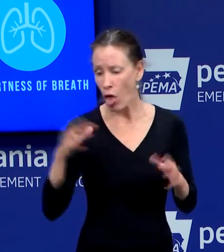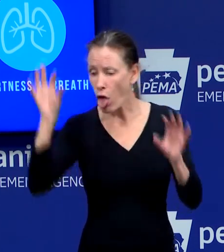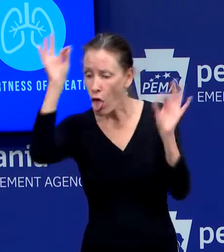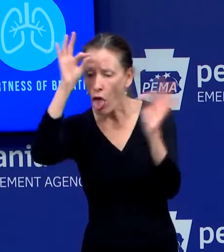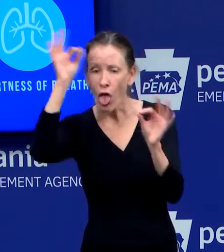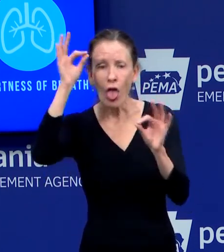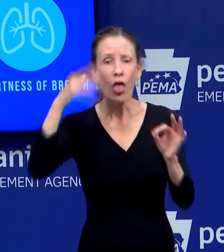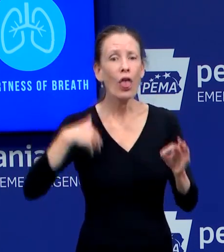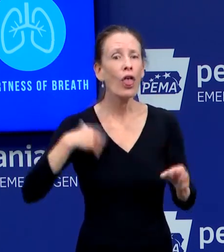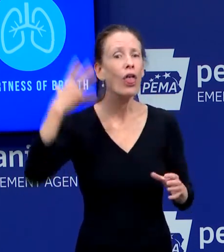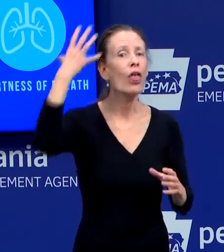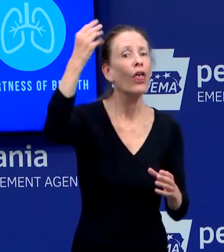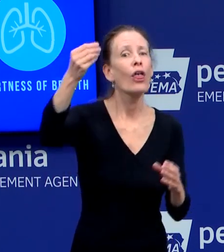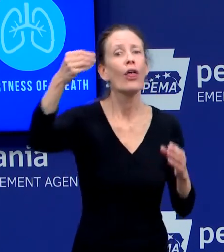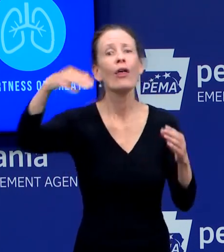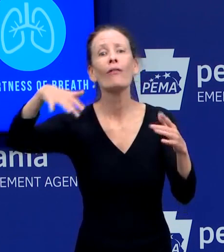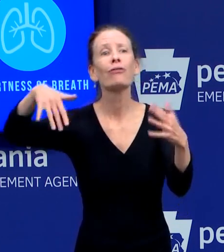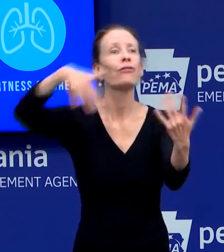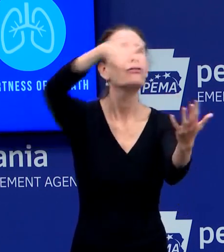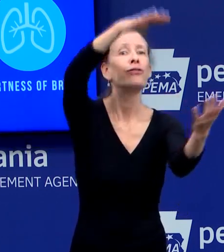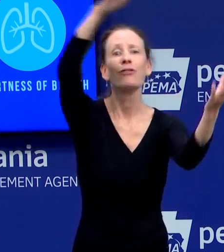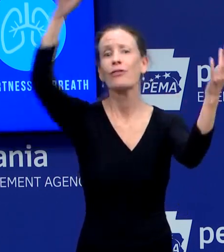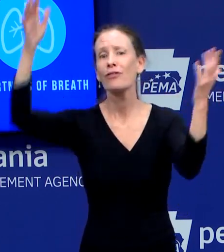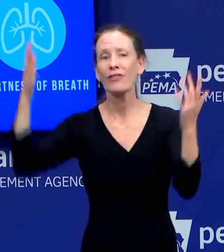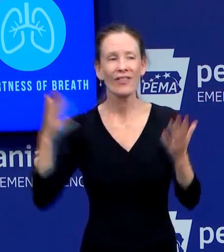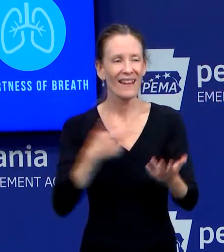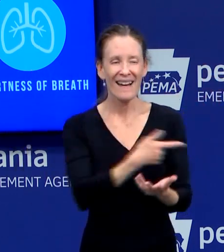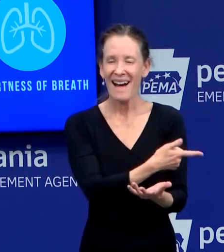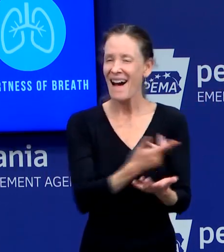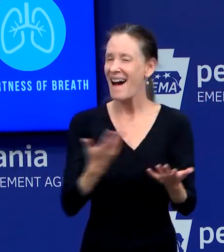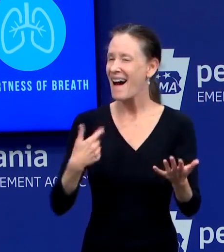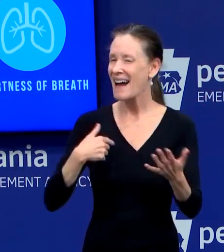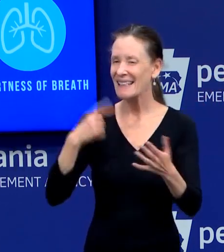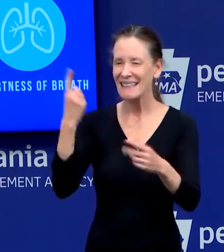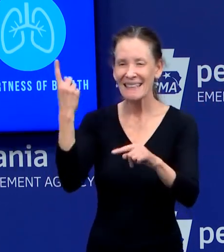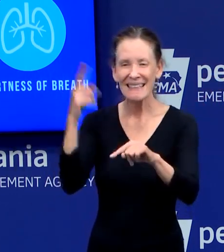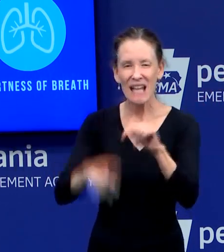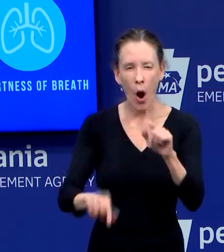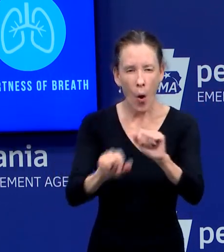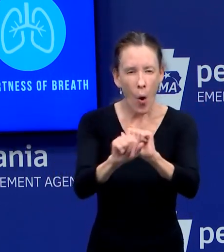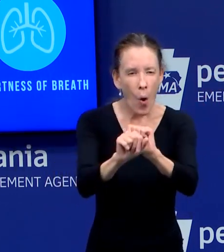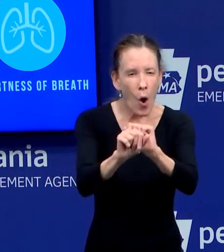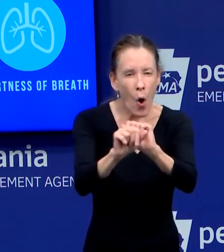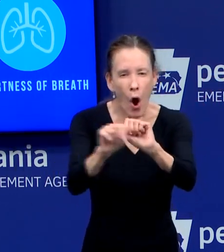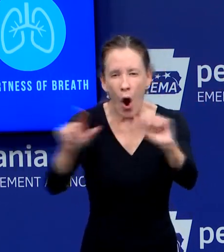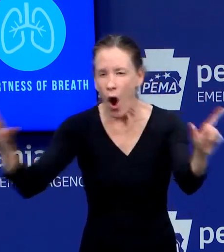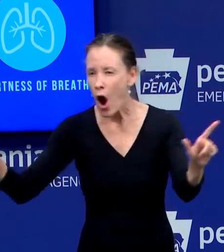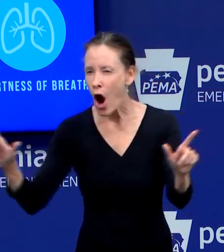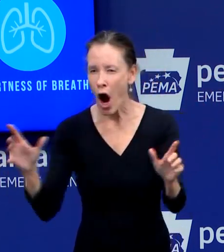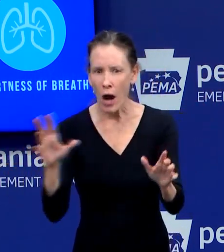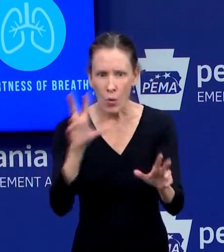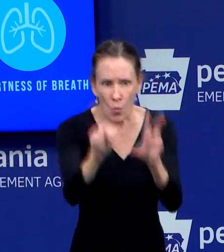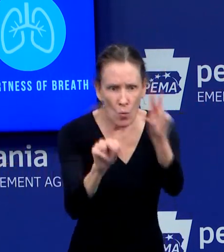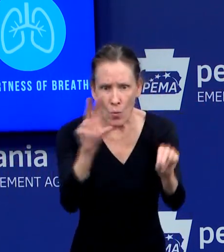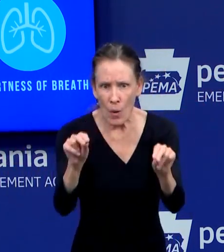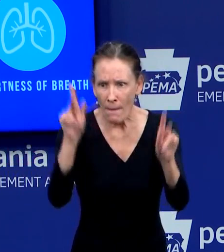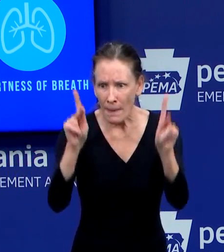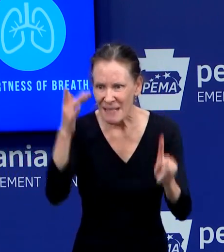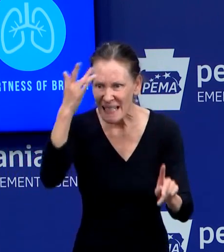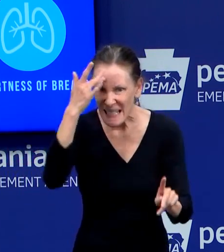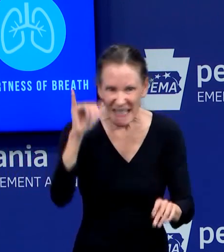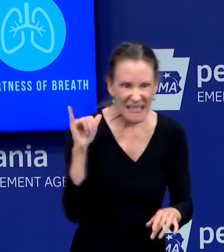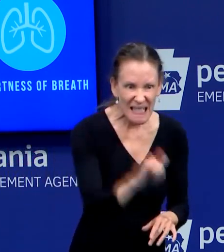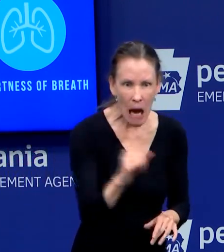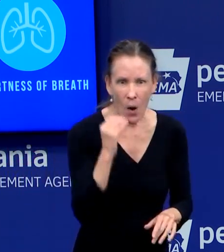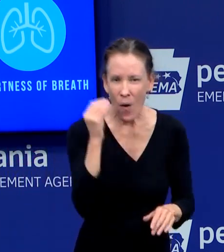somewhere in the United States that weren't tested. But our ability to test has started a week ago, Friday, and it's been continuing to